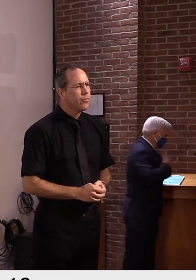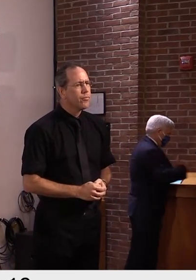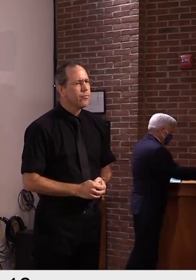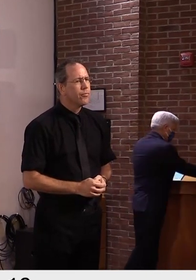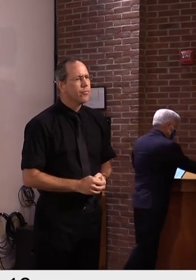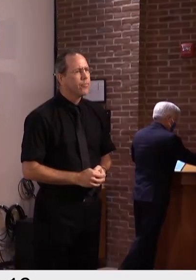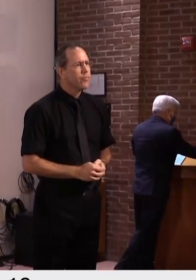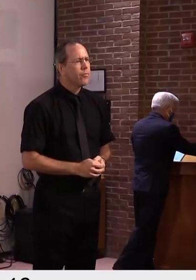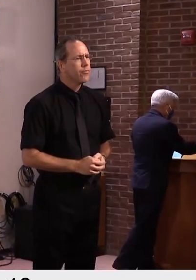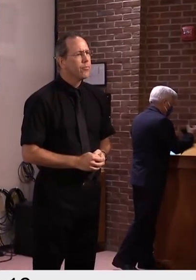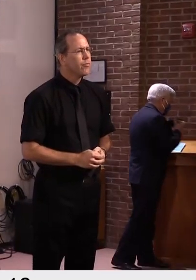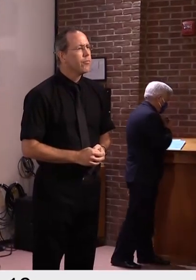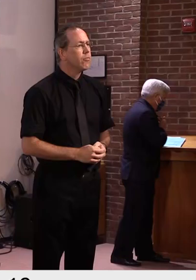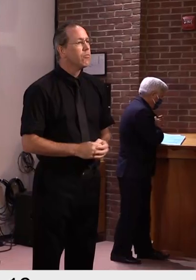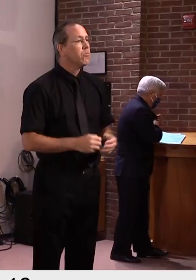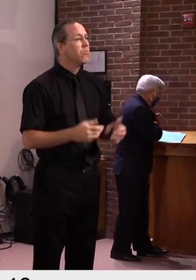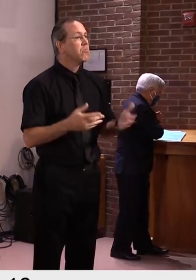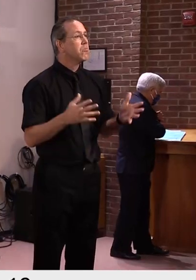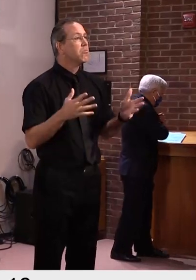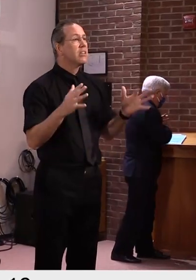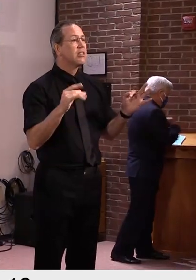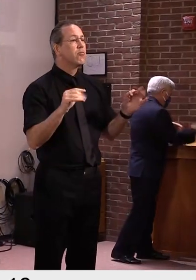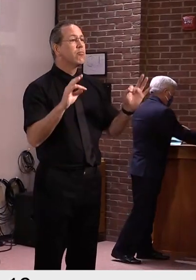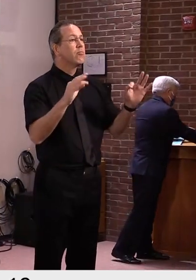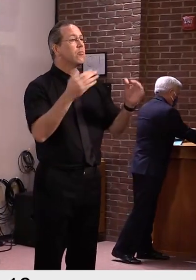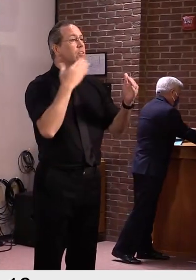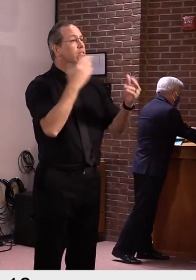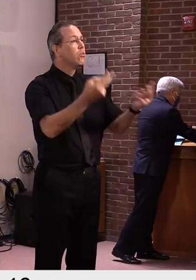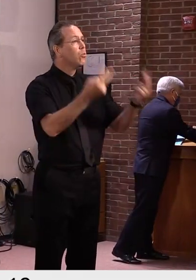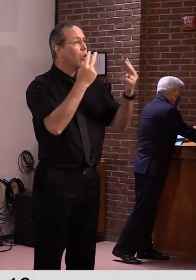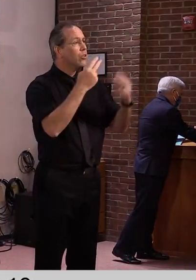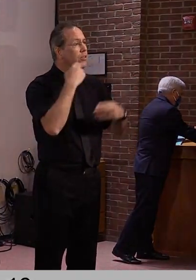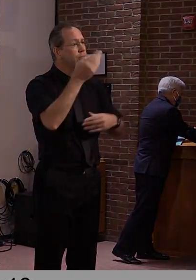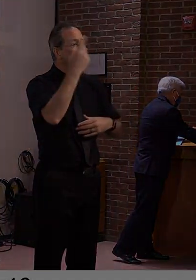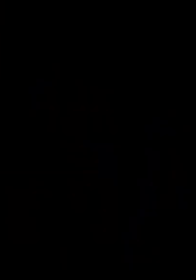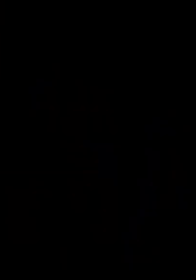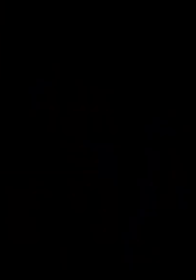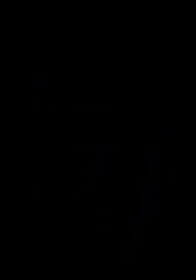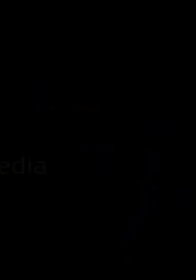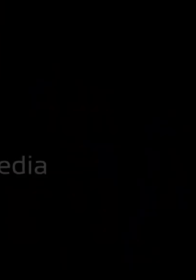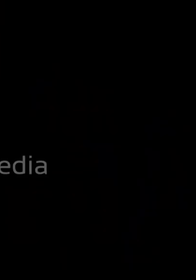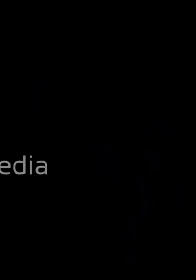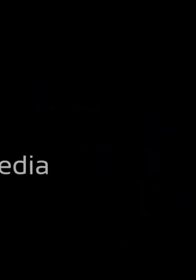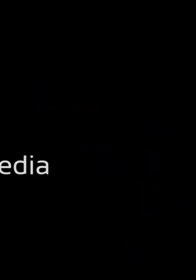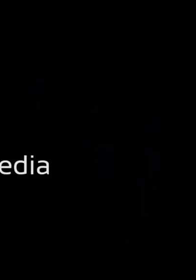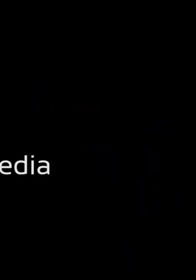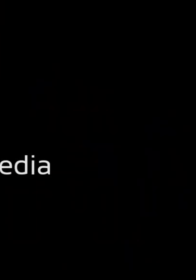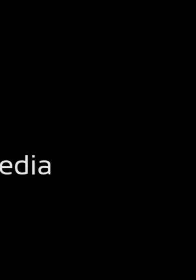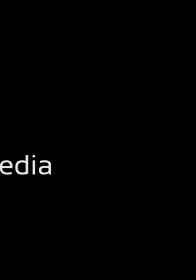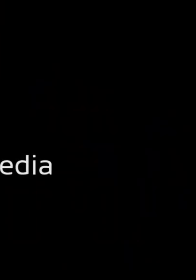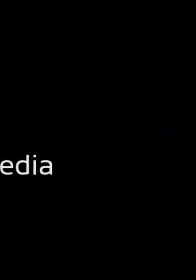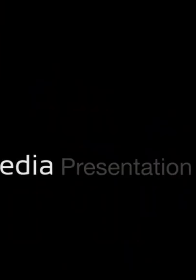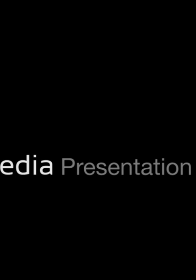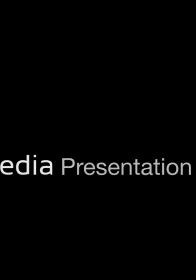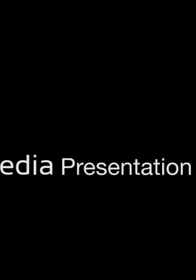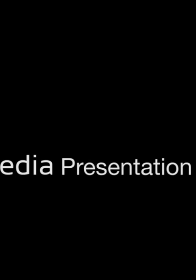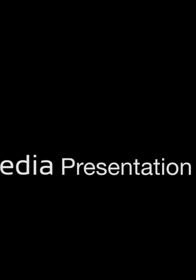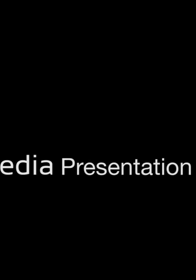Again, I guess that wraps it up. Uh, thank you very much for tuning in and we'll see you again on Tuesday. Cancelsix. Um Thank